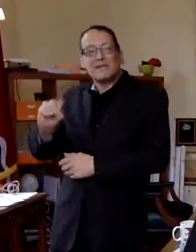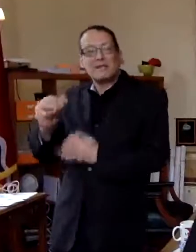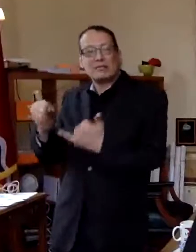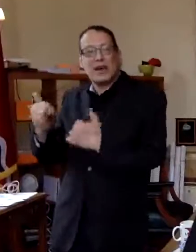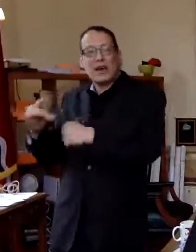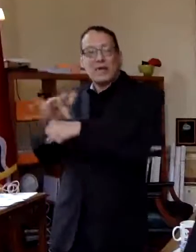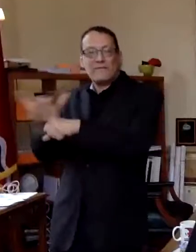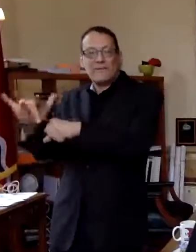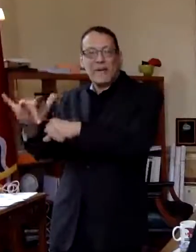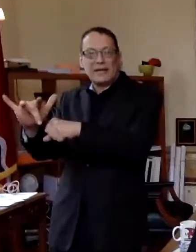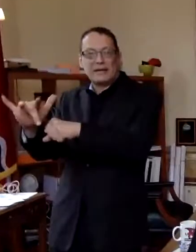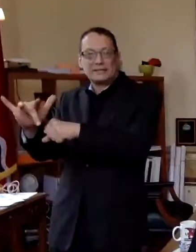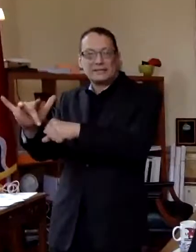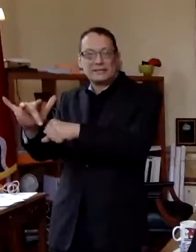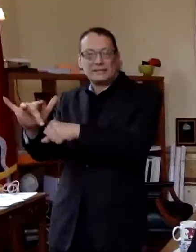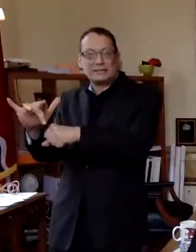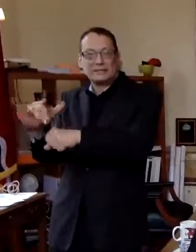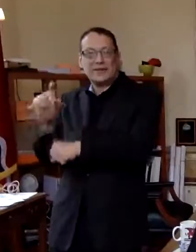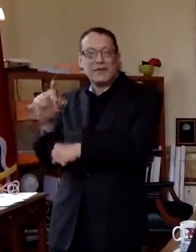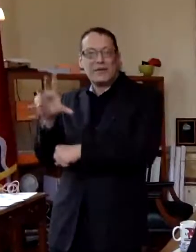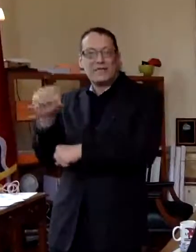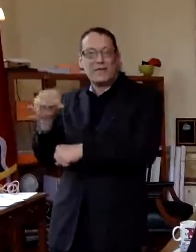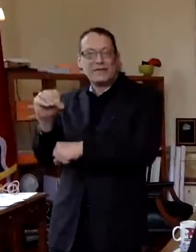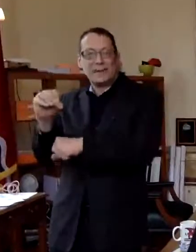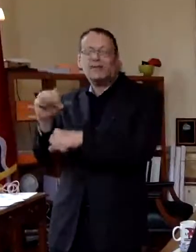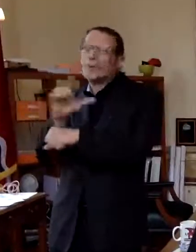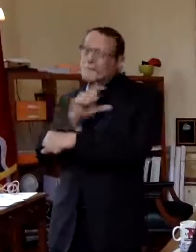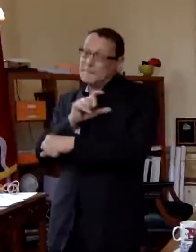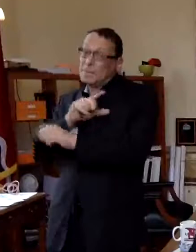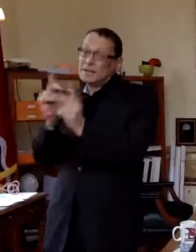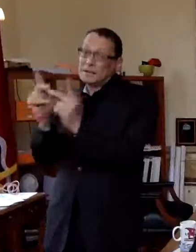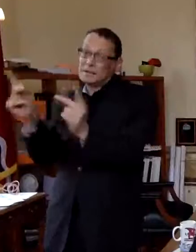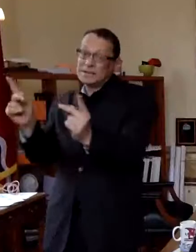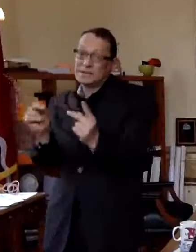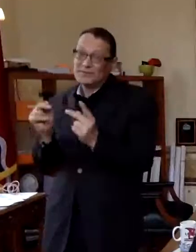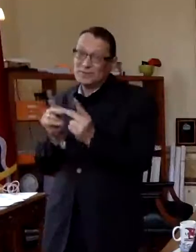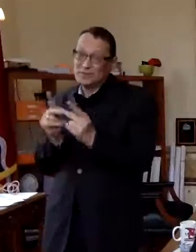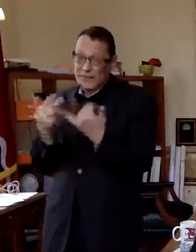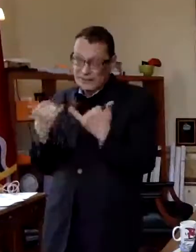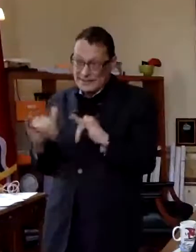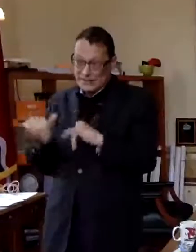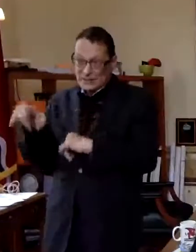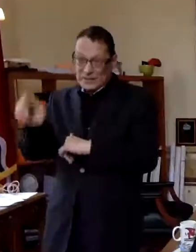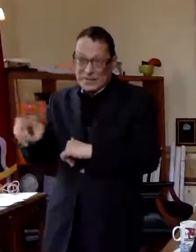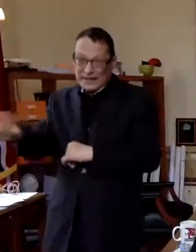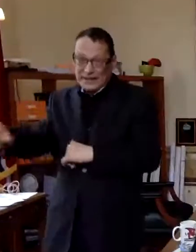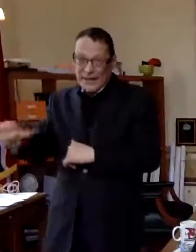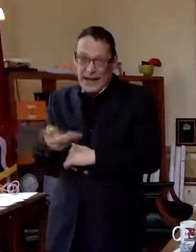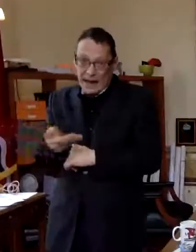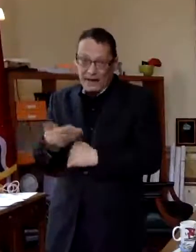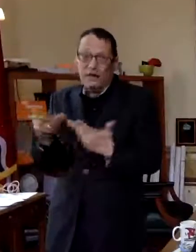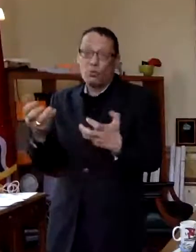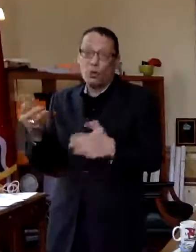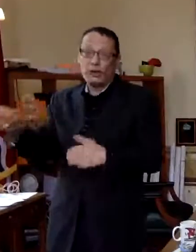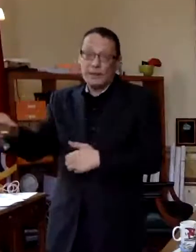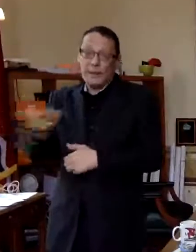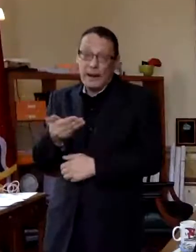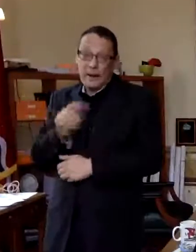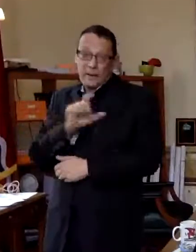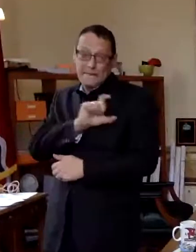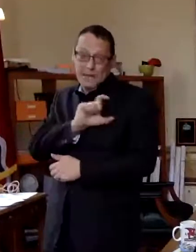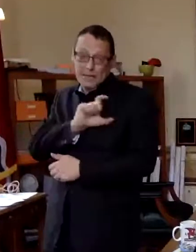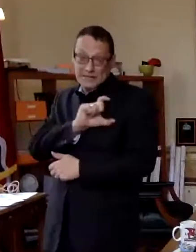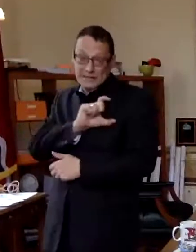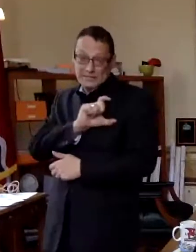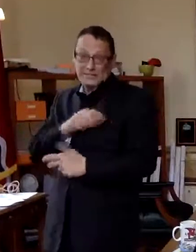right now almost 150 of them are vacant police officer positions which we still need to hire and want to hire police officers